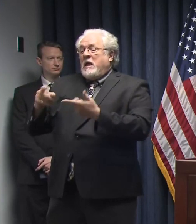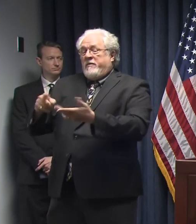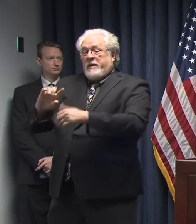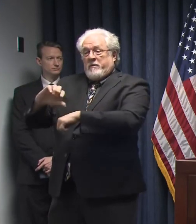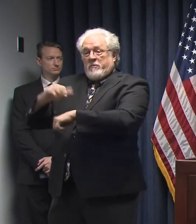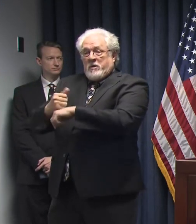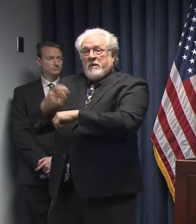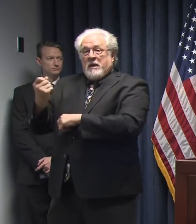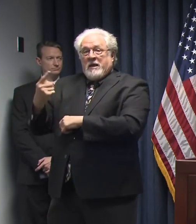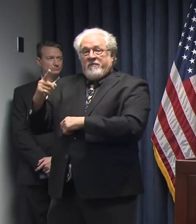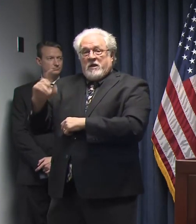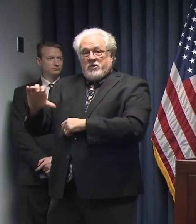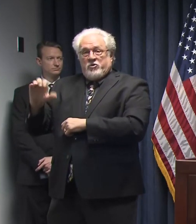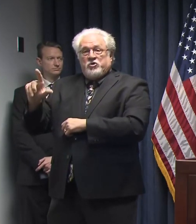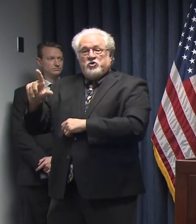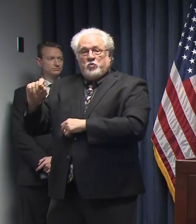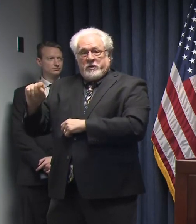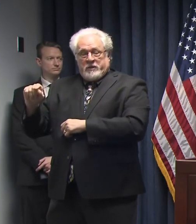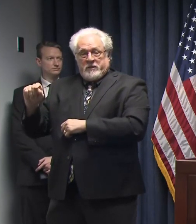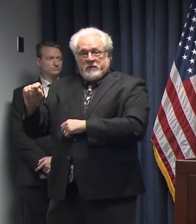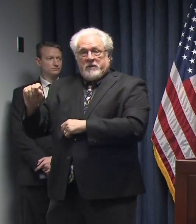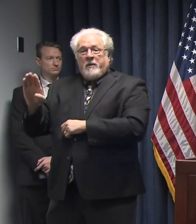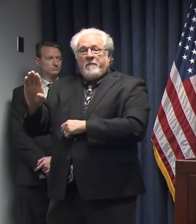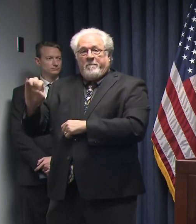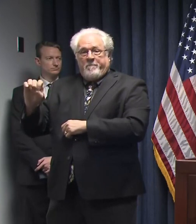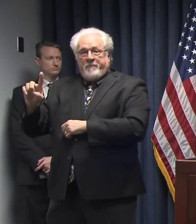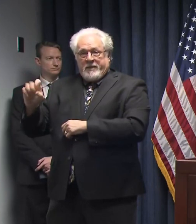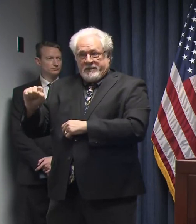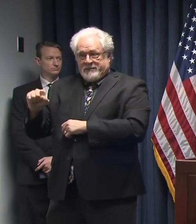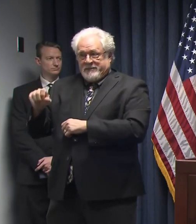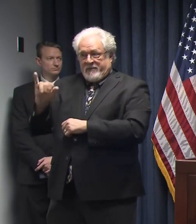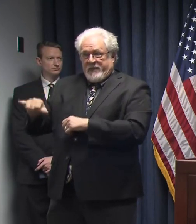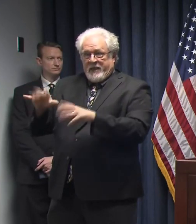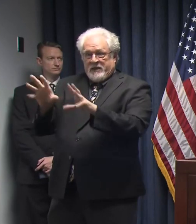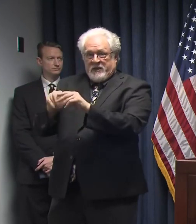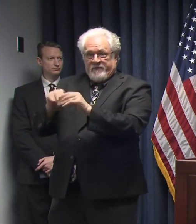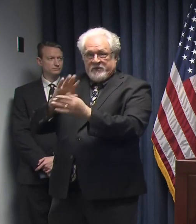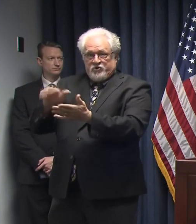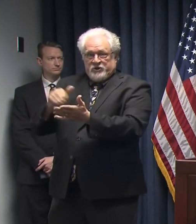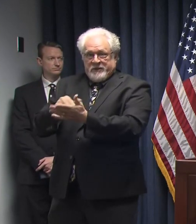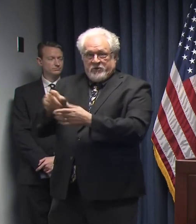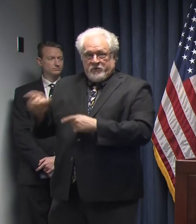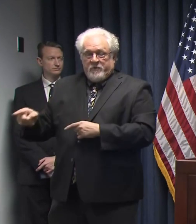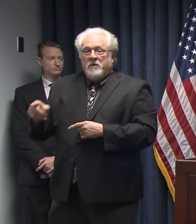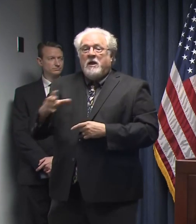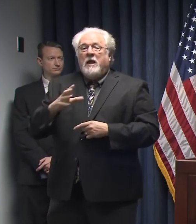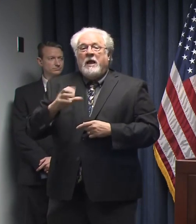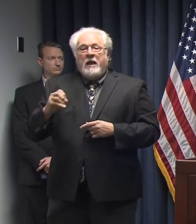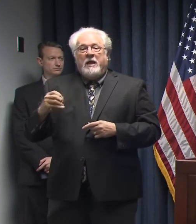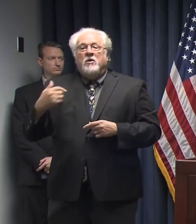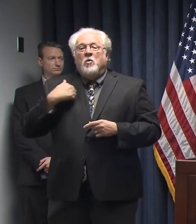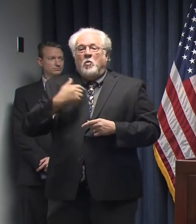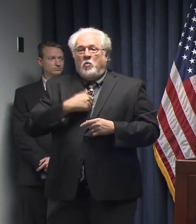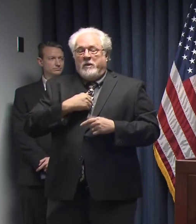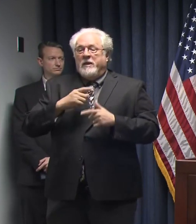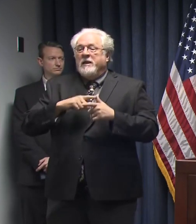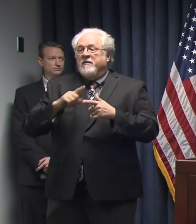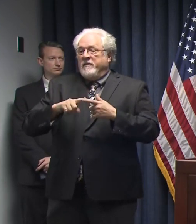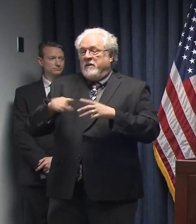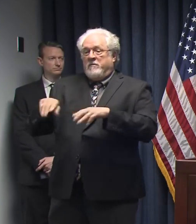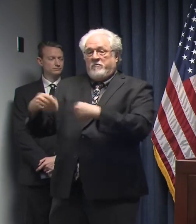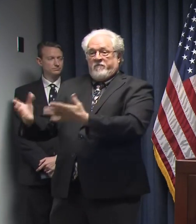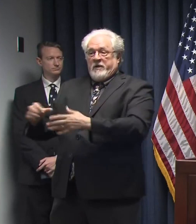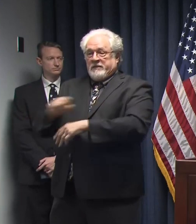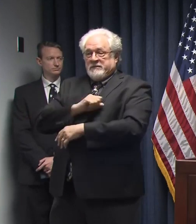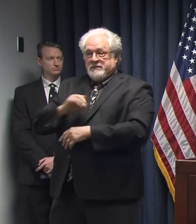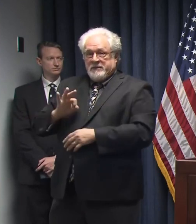,120 beds in the Convention Center, and we will then staff that